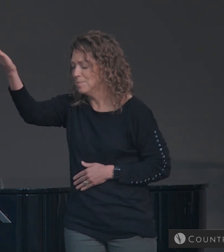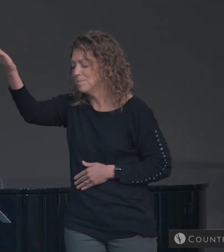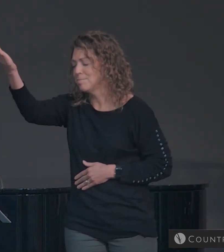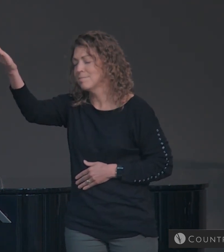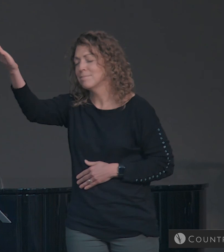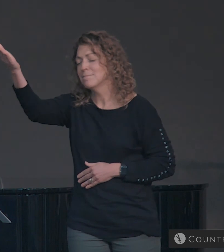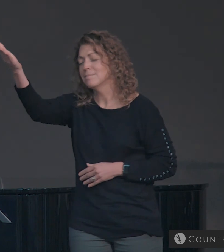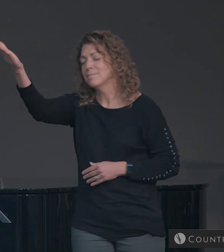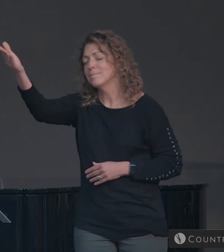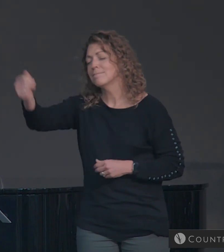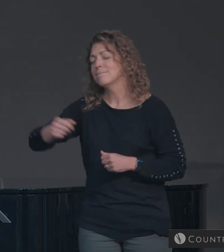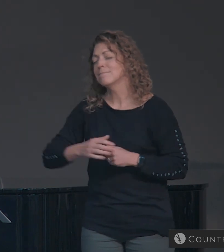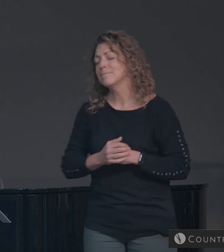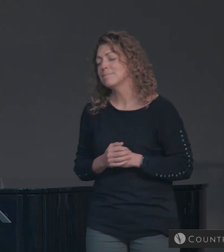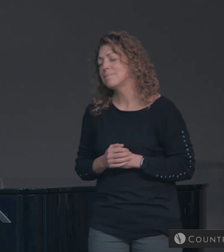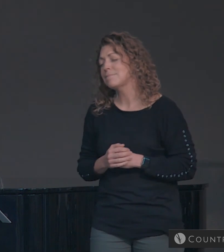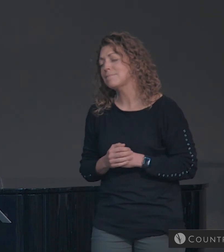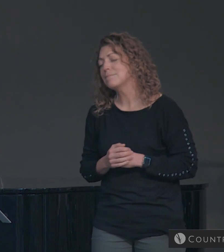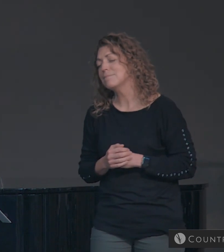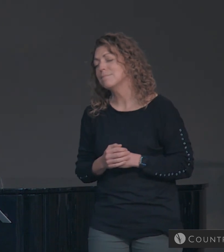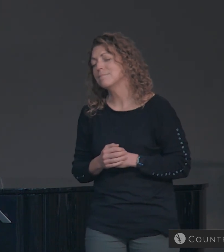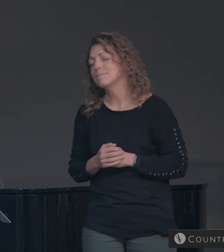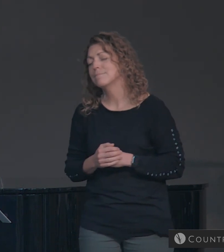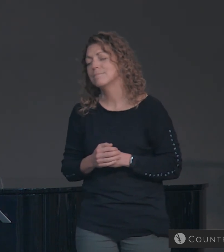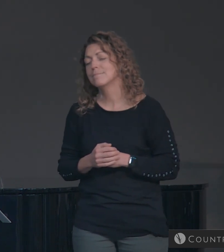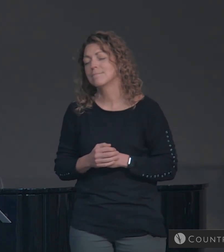Him